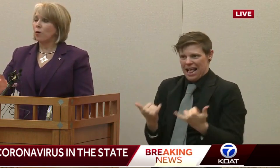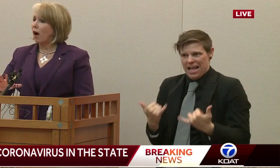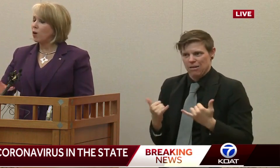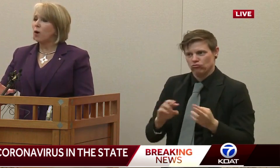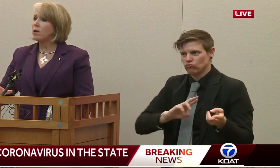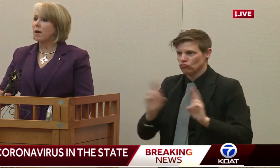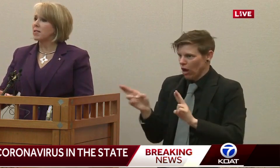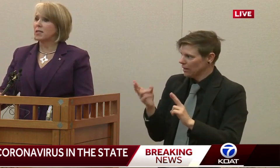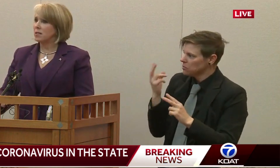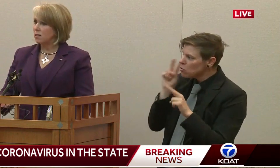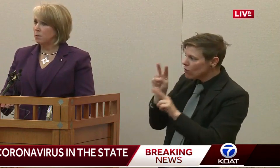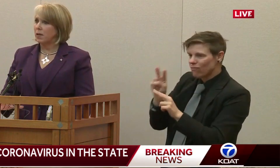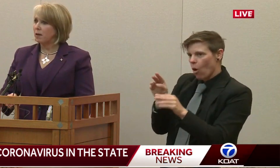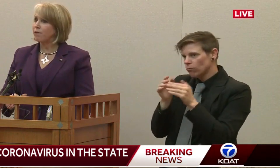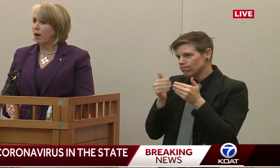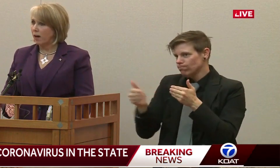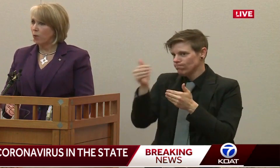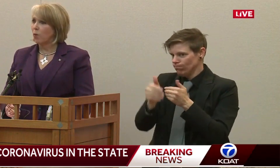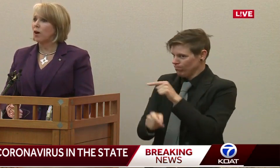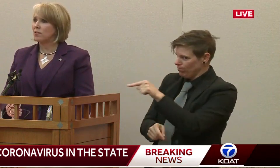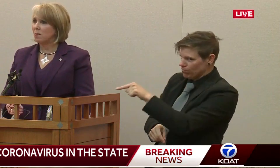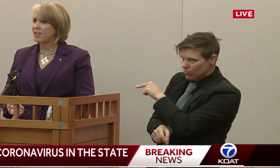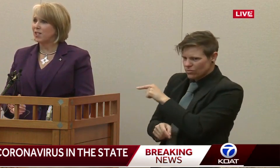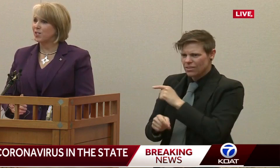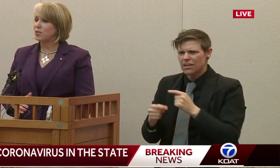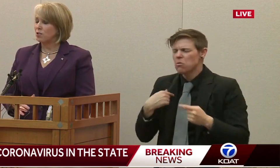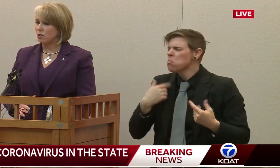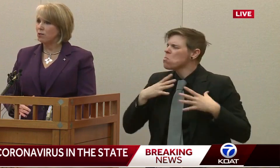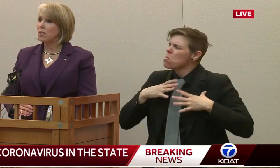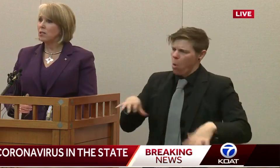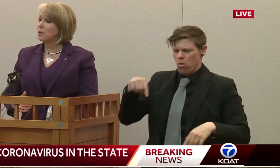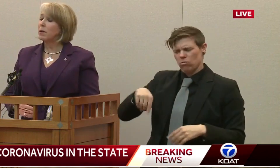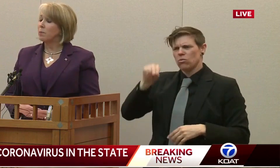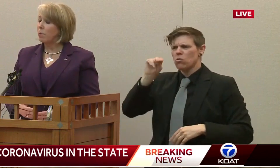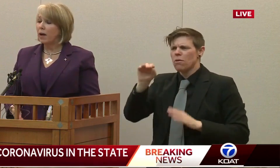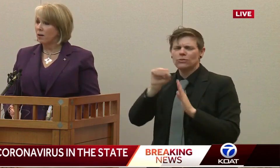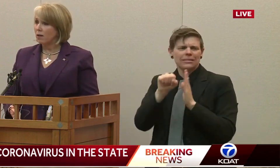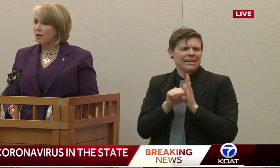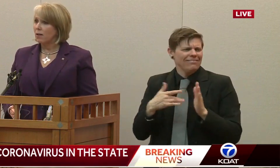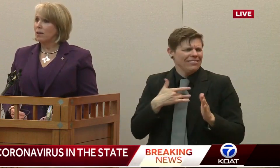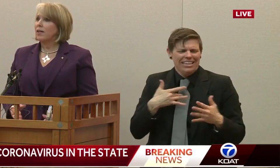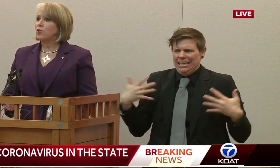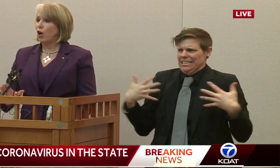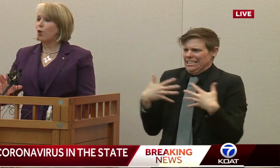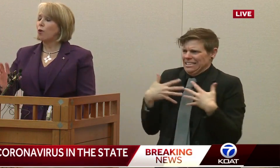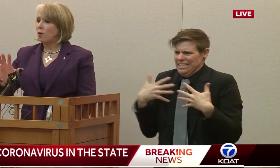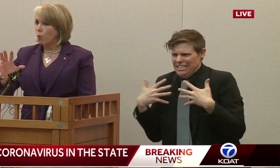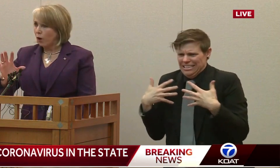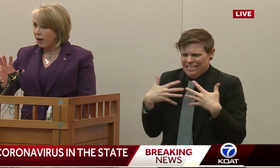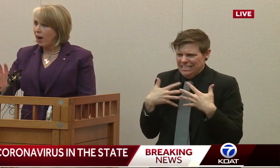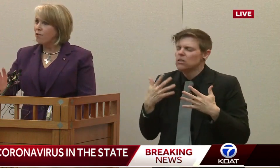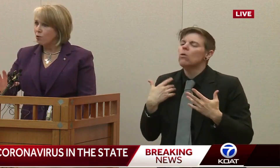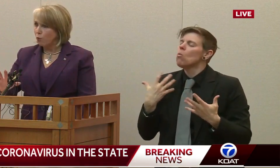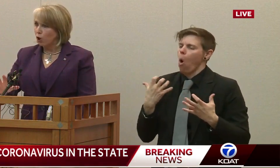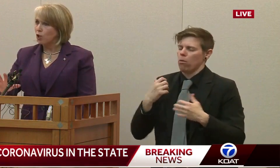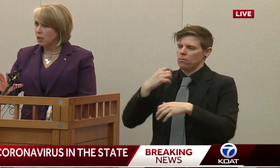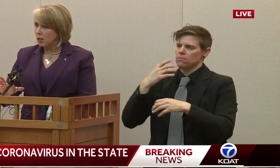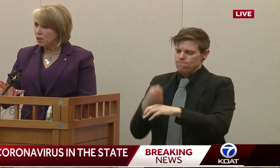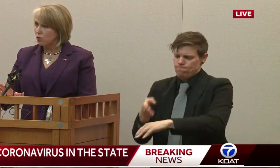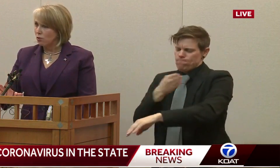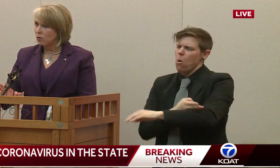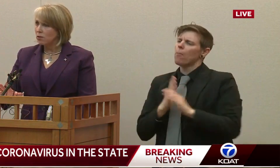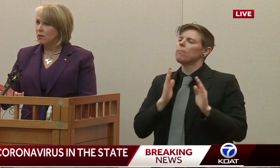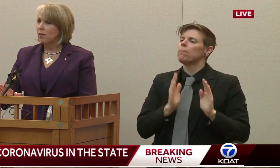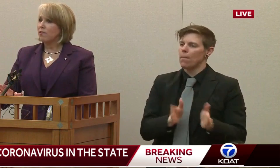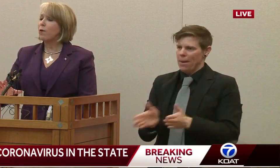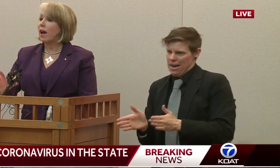So, I don't want New Mexicans to be afraid. What I want New Mexicans to do is to be prepared. So, we're going to have those workers